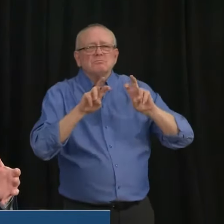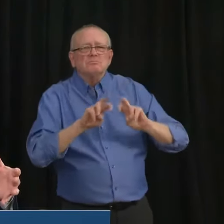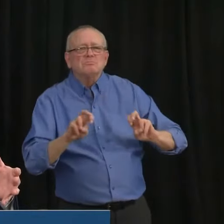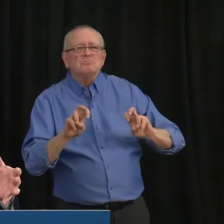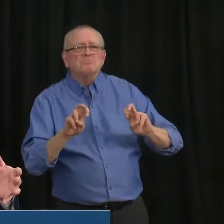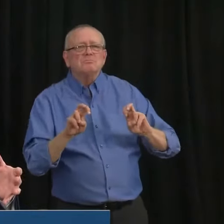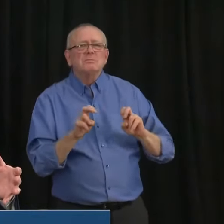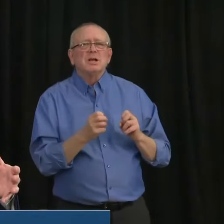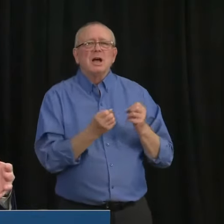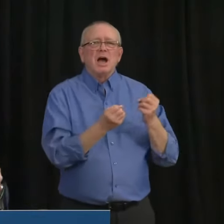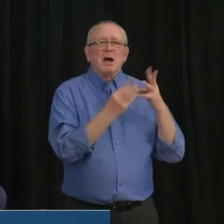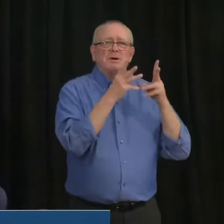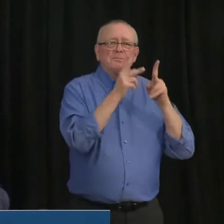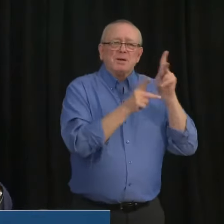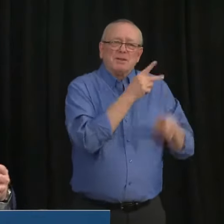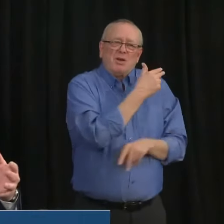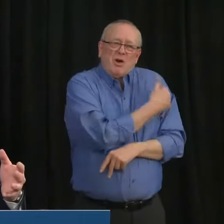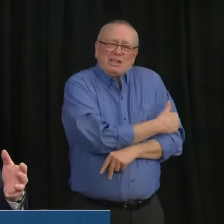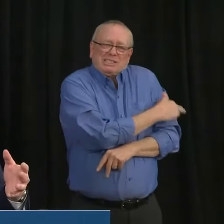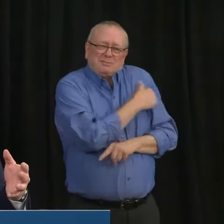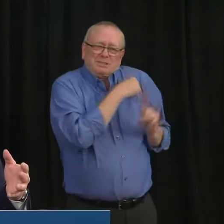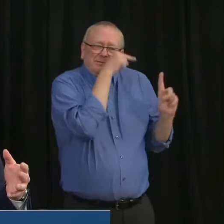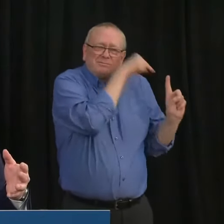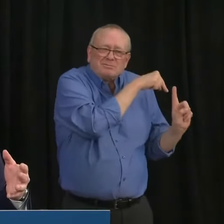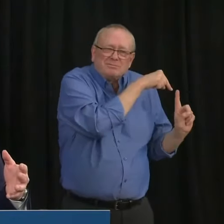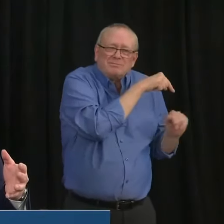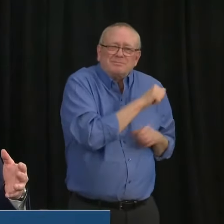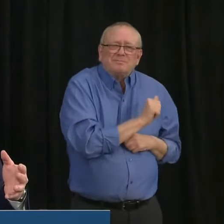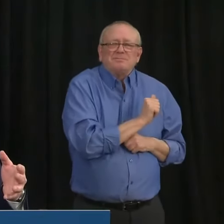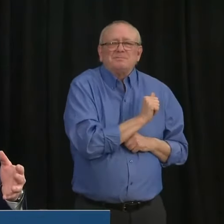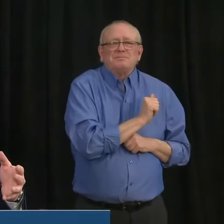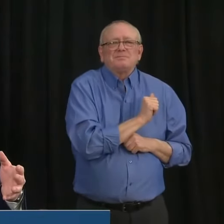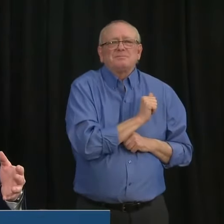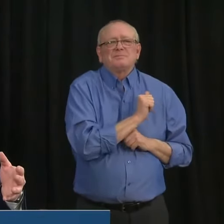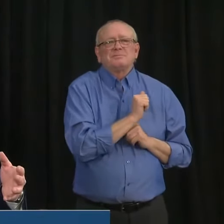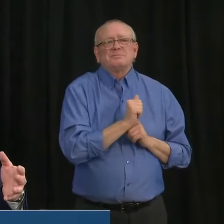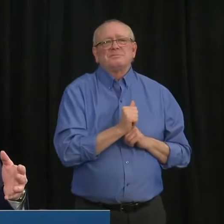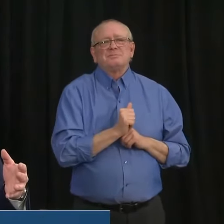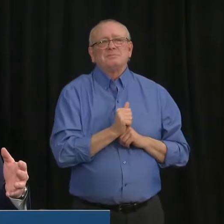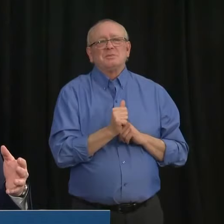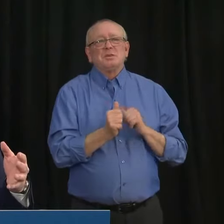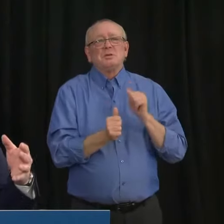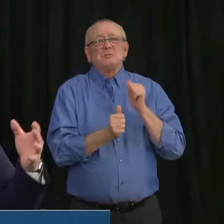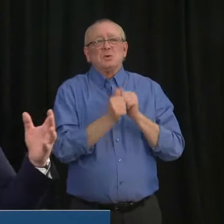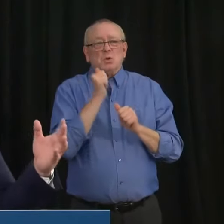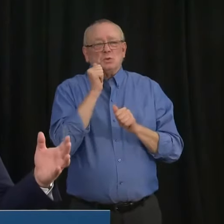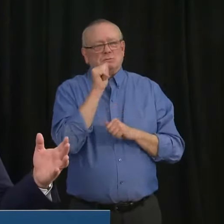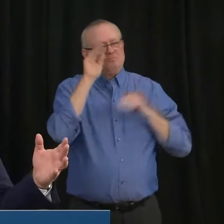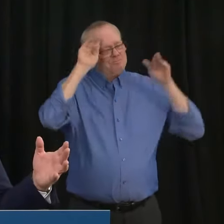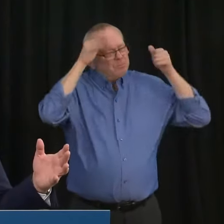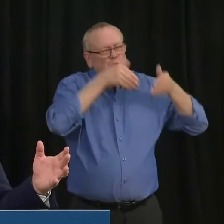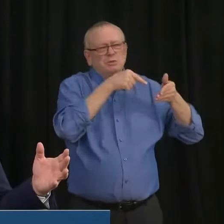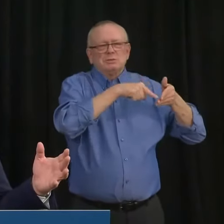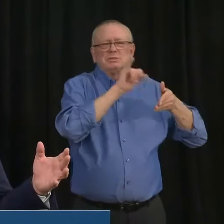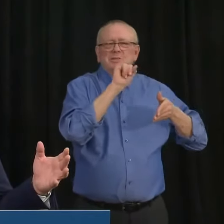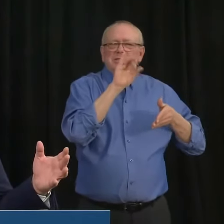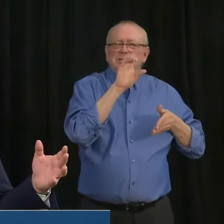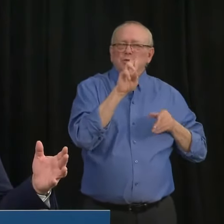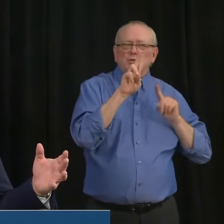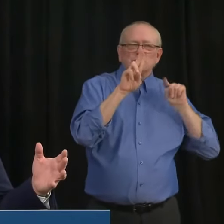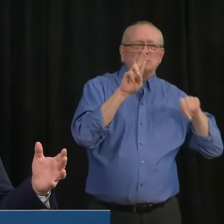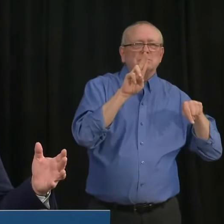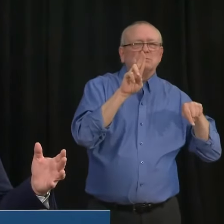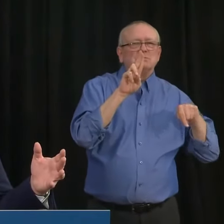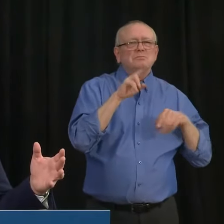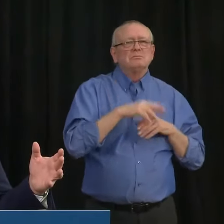patients, specifically, uh, in intensive care, uh, as against the overall capacity of the